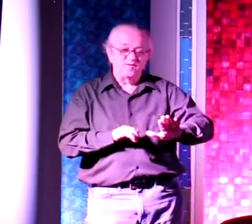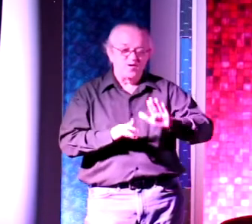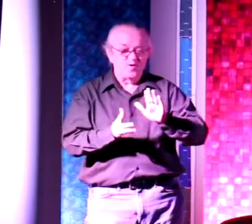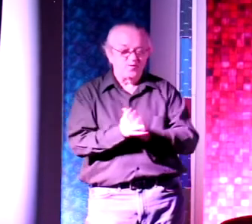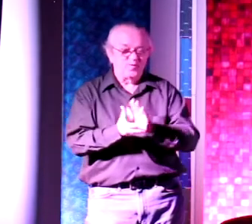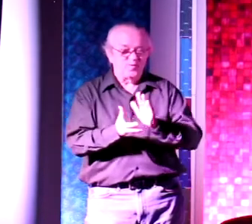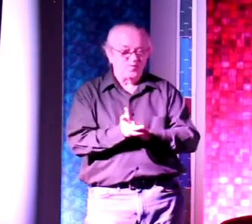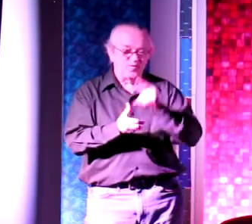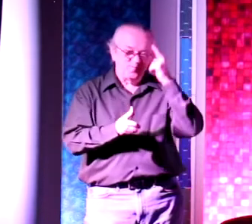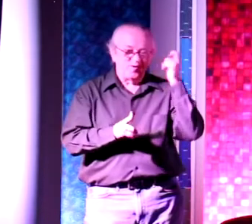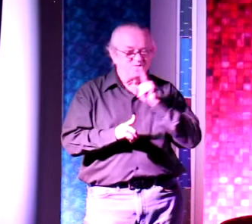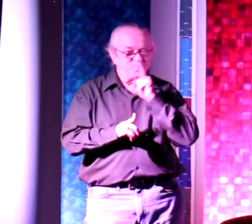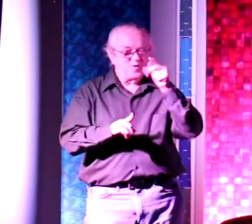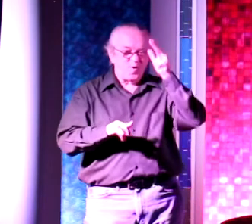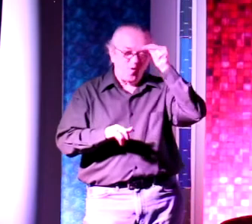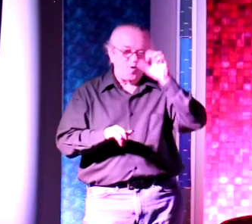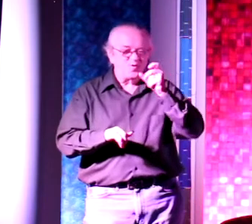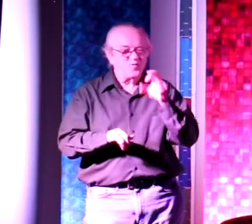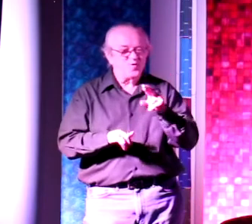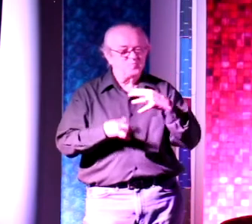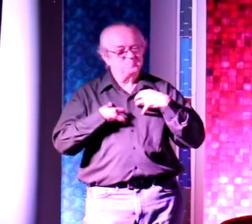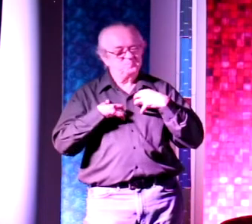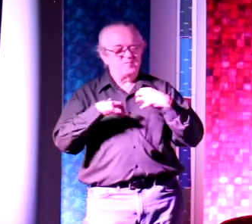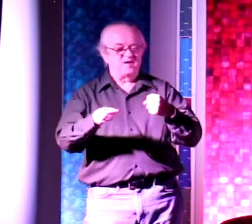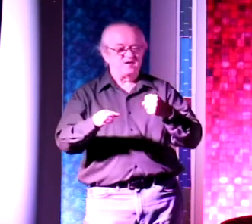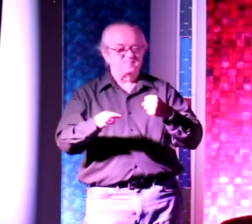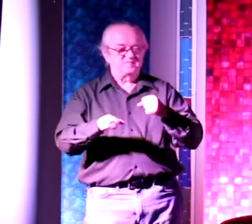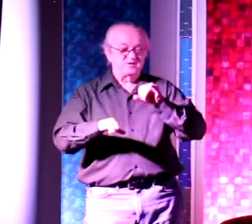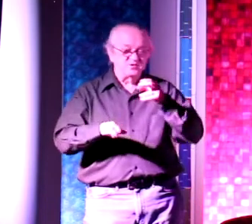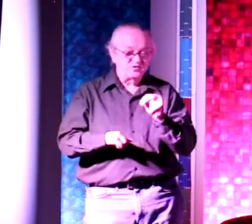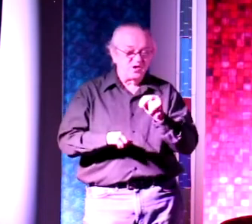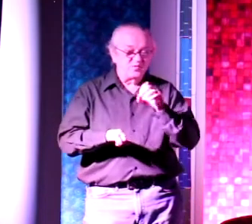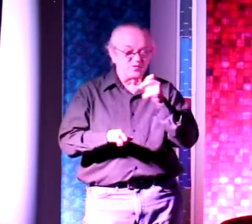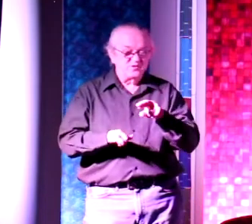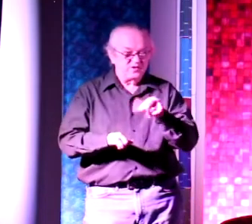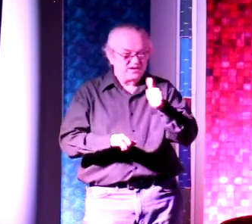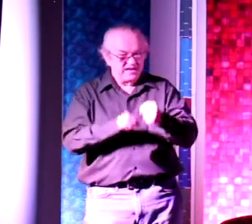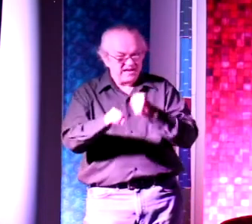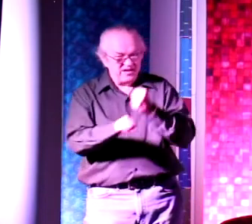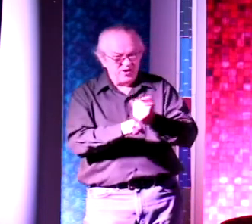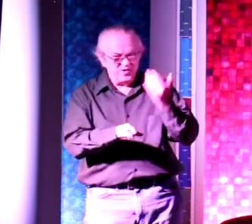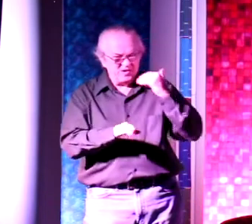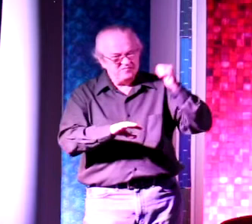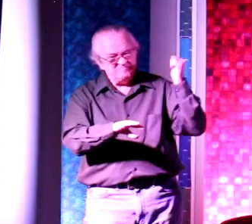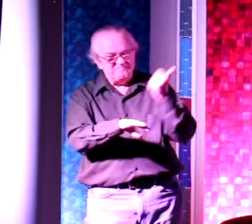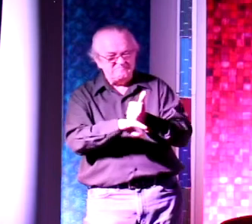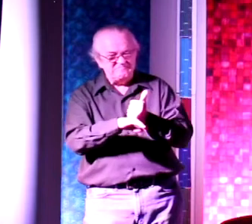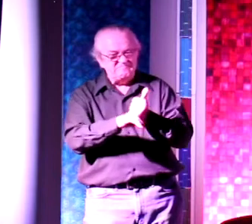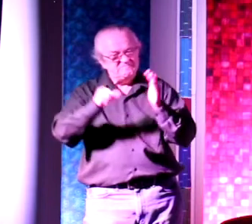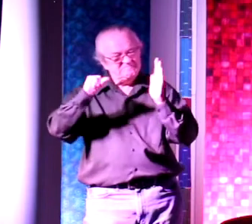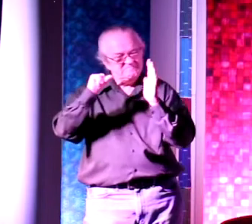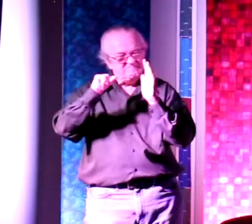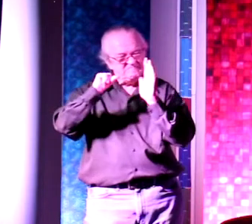horse and its courage. And John and Cruiser, 10 years ago, they put a statue on the